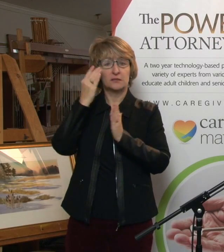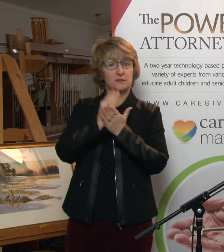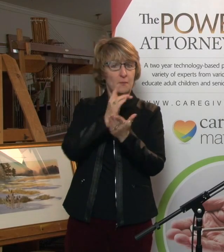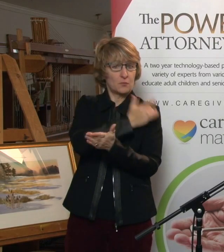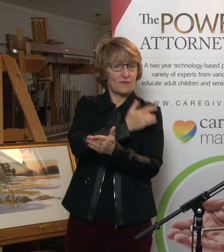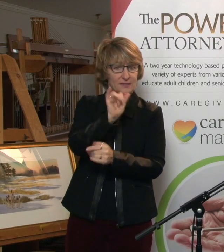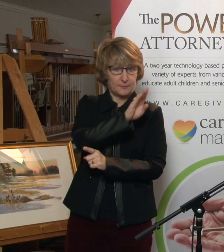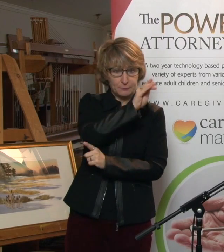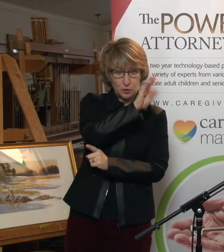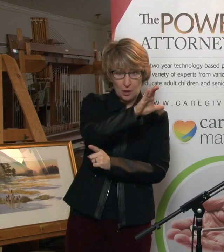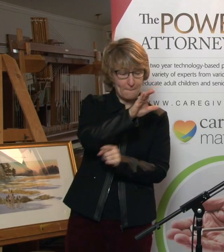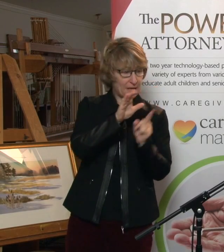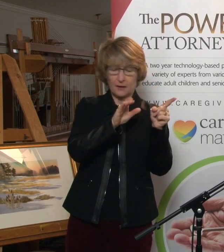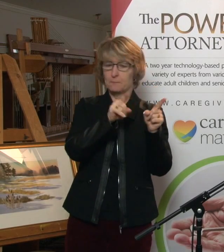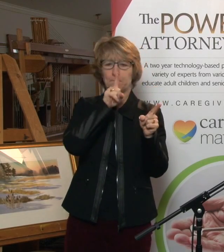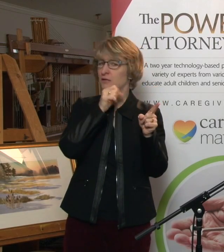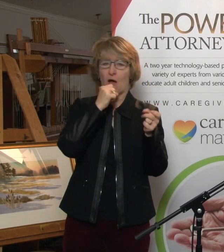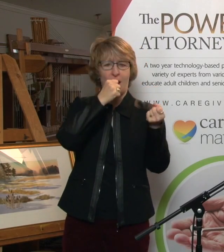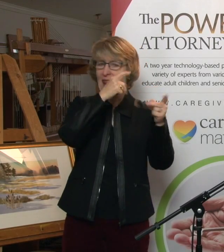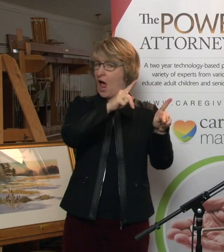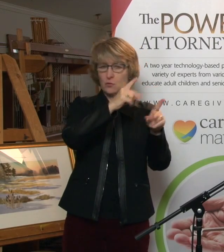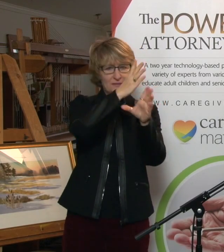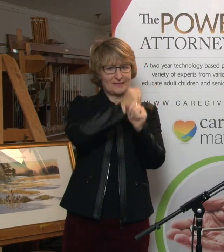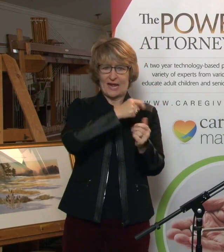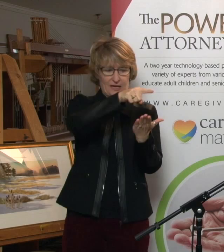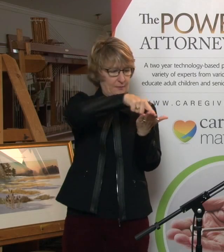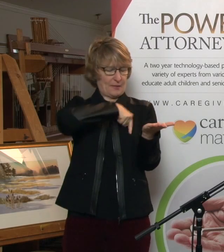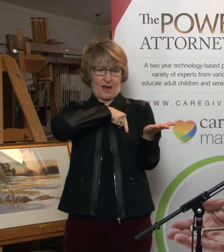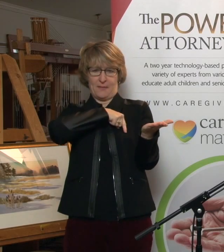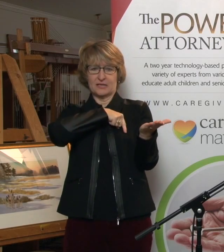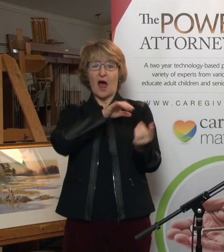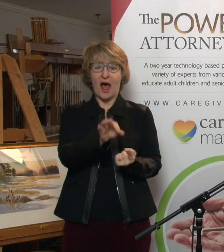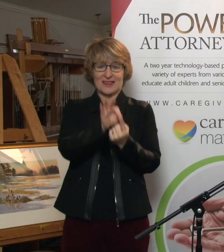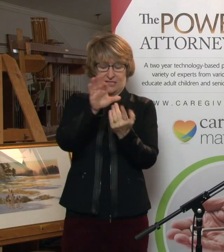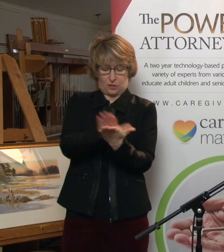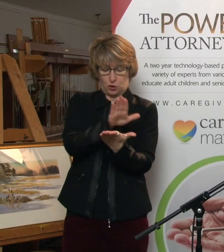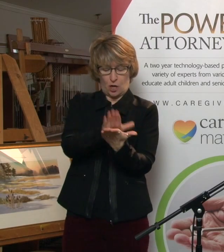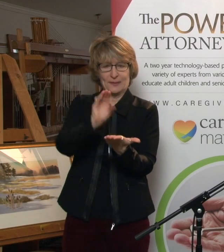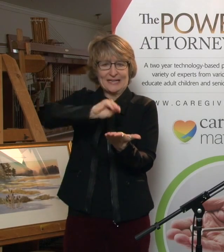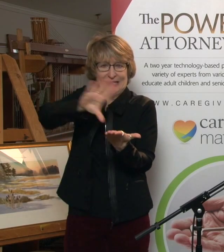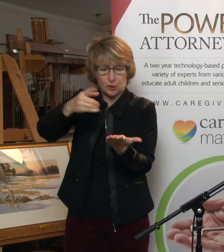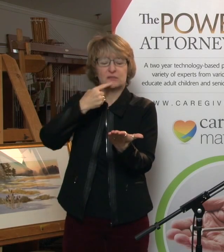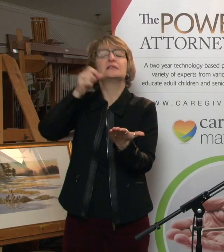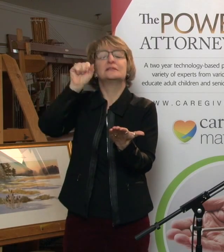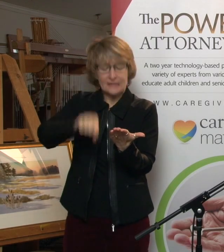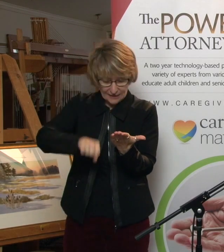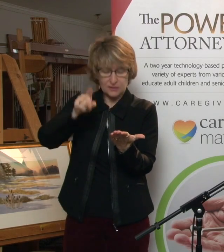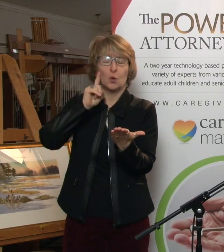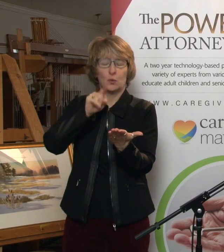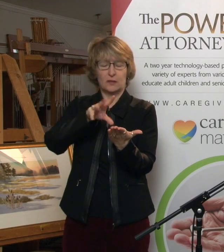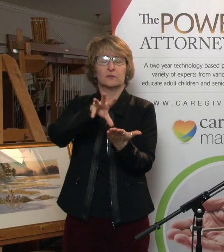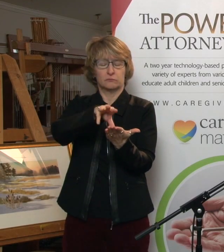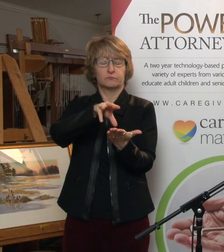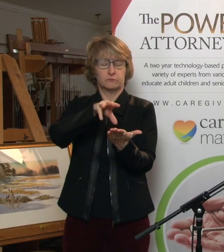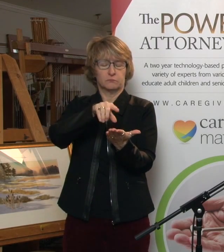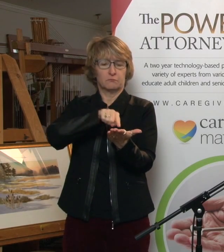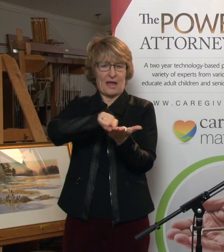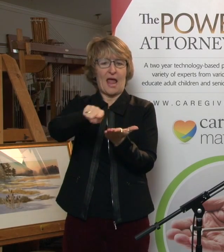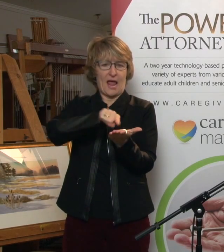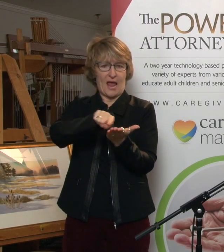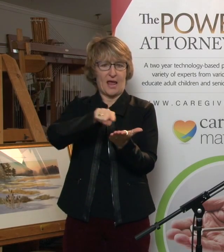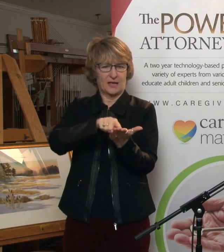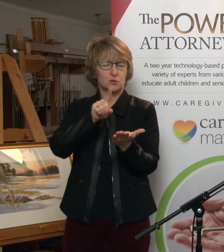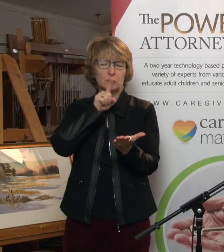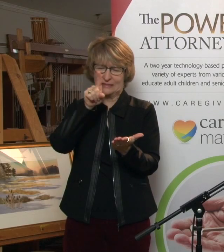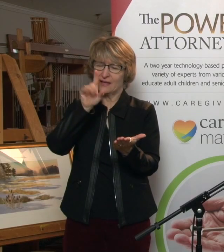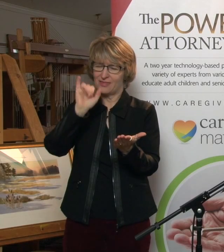Columbia, you may not take a fee unless the document specifically says you can. So this is one of the things where it really does vary by province.